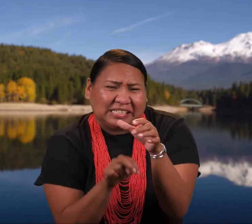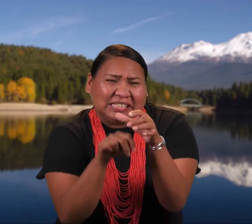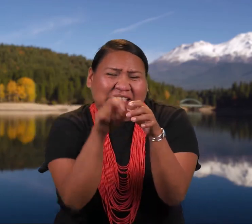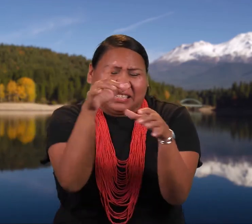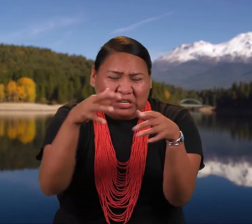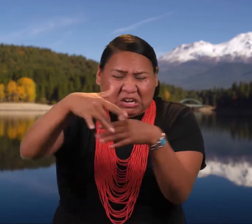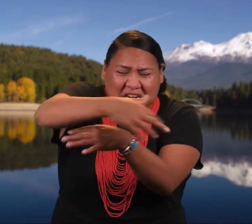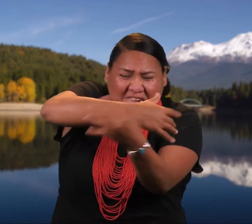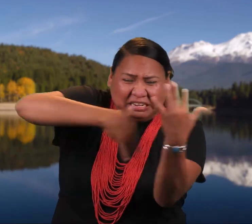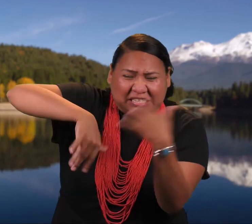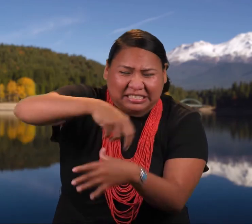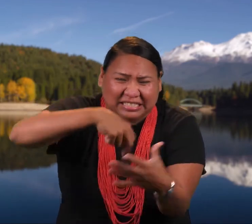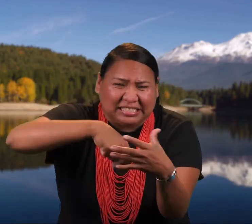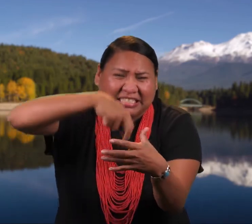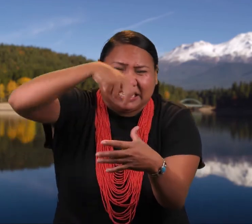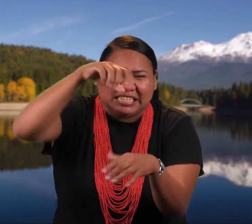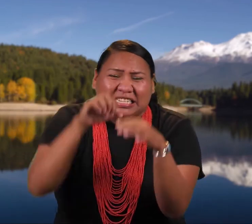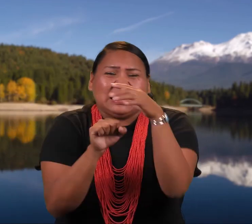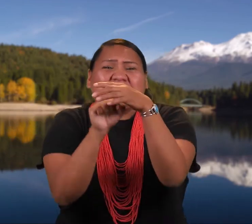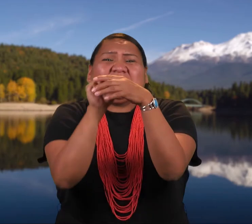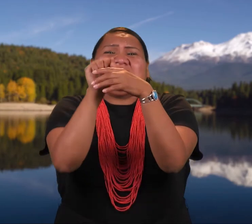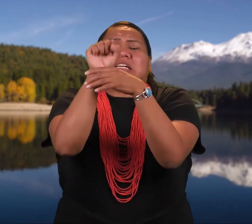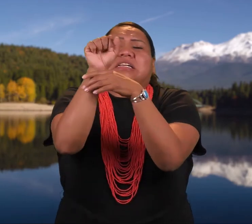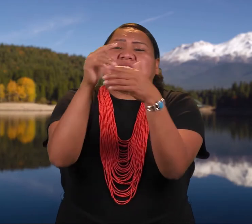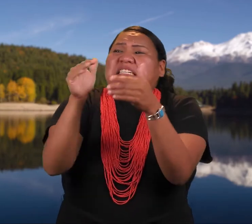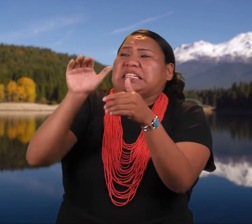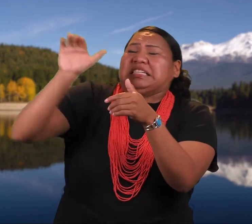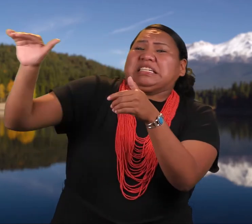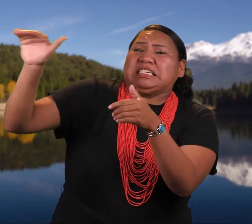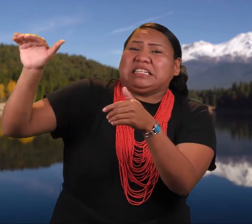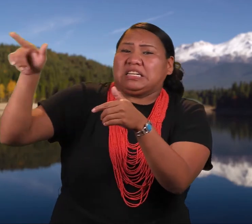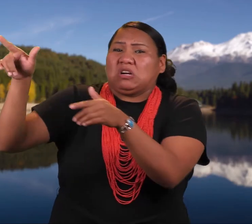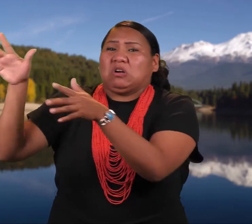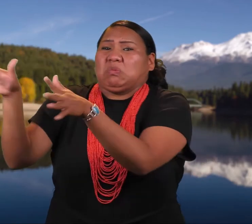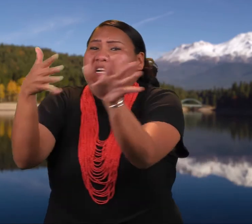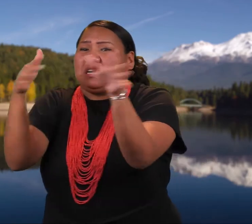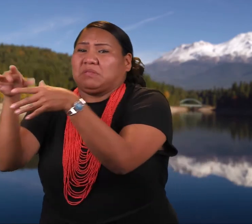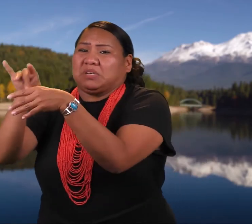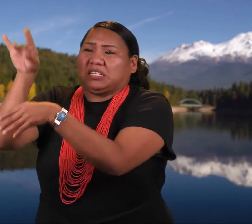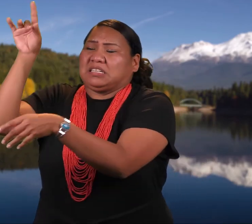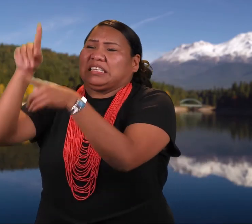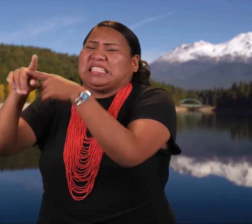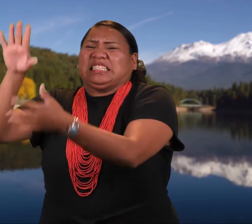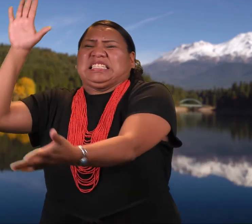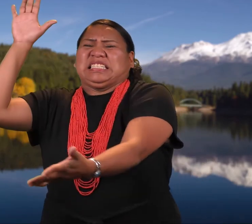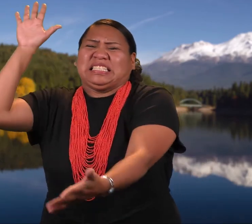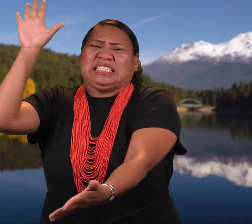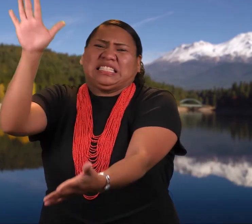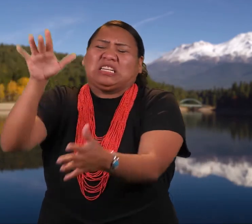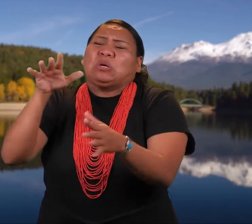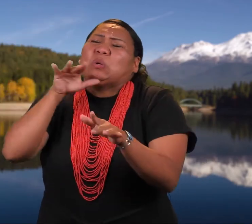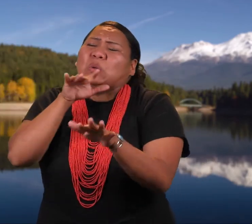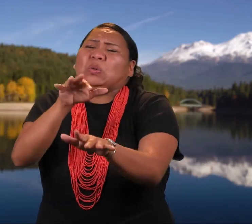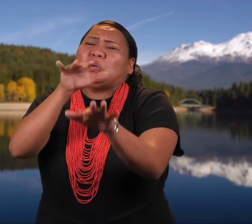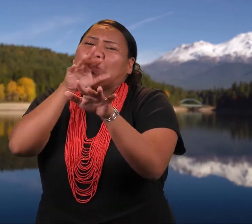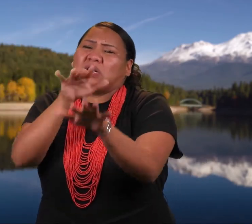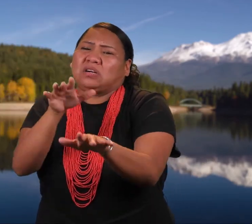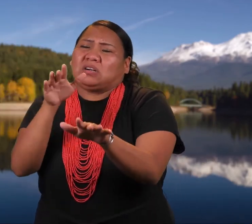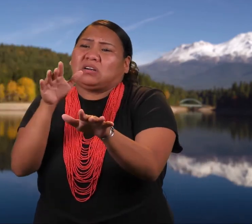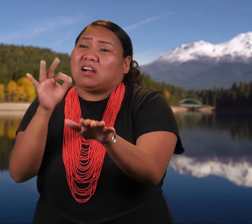the back of the lodge hurt their eyes and finally the sky spirit said to his youngest daughter, climb up to the smoke hole